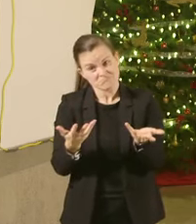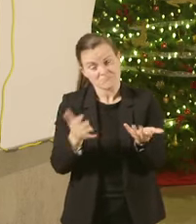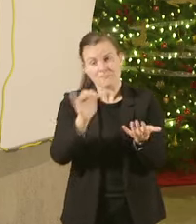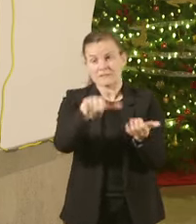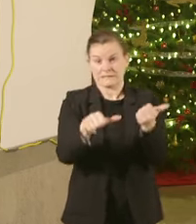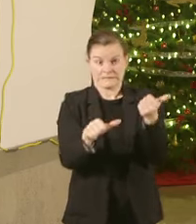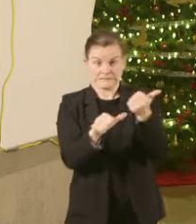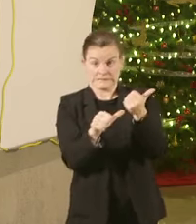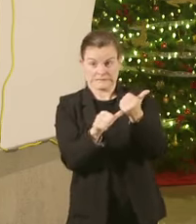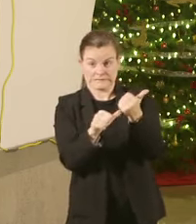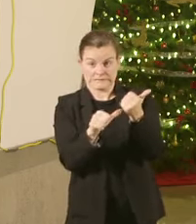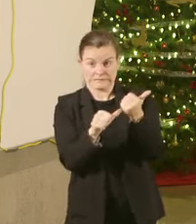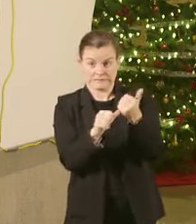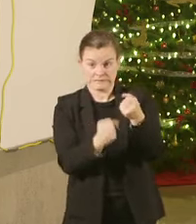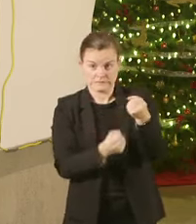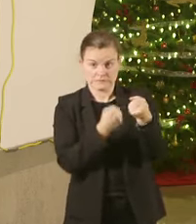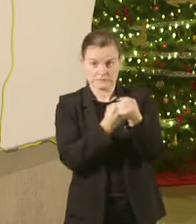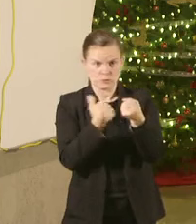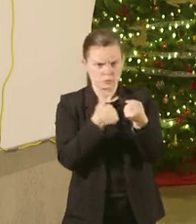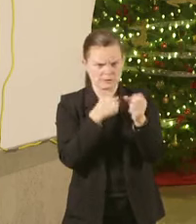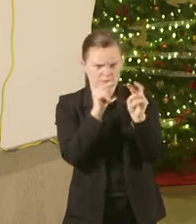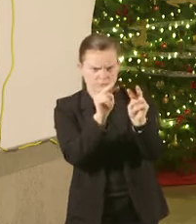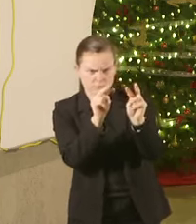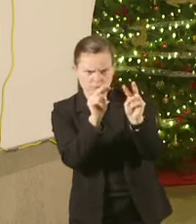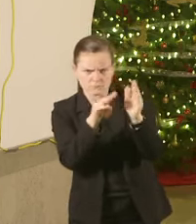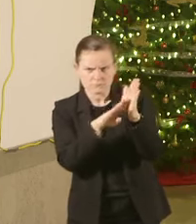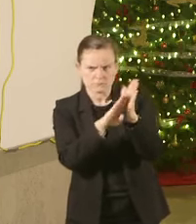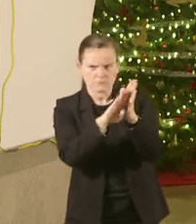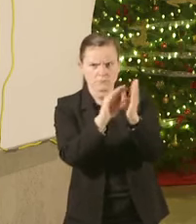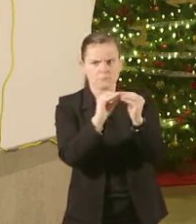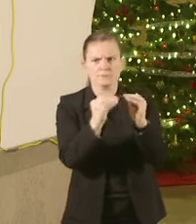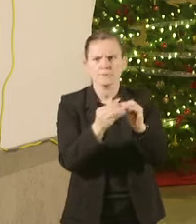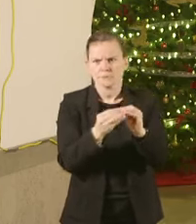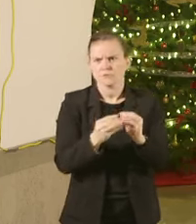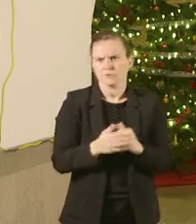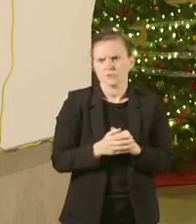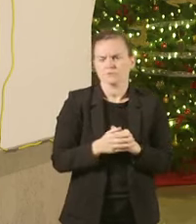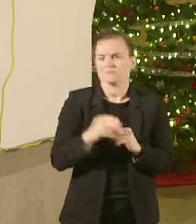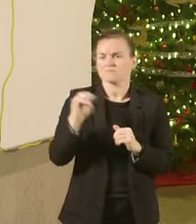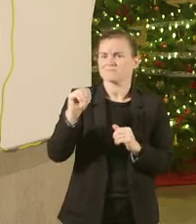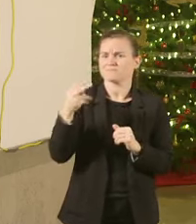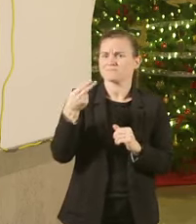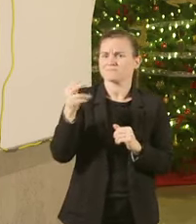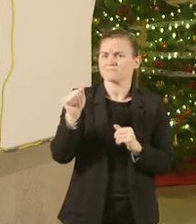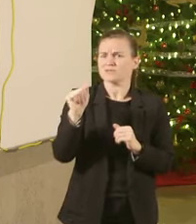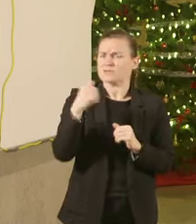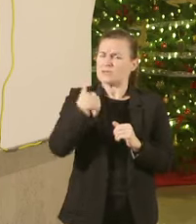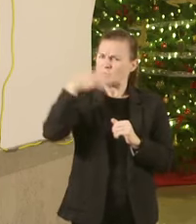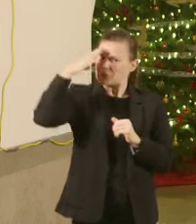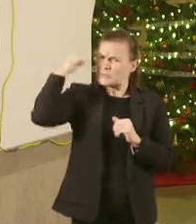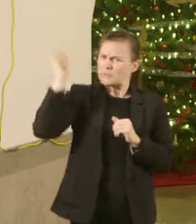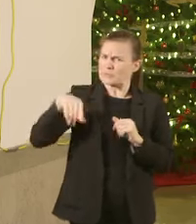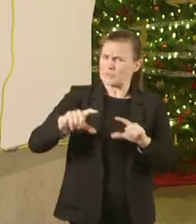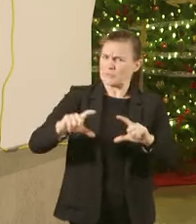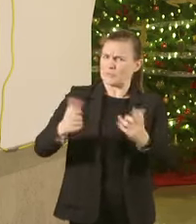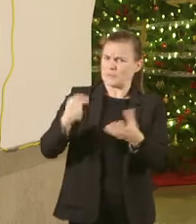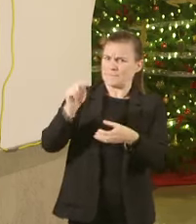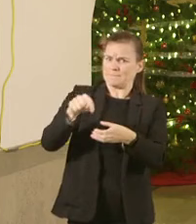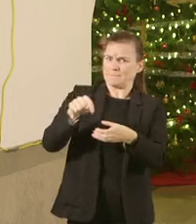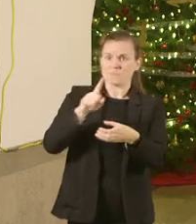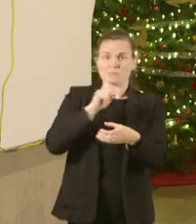remain vigilant MHA is among a coalition of stakeholders from rural advocates to business leaders encouraging